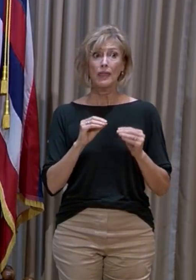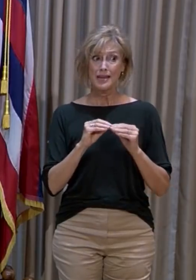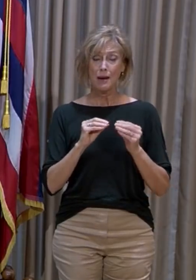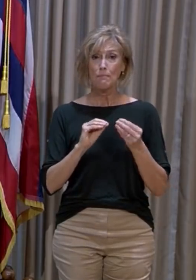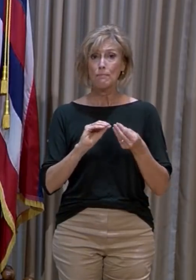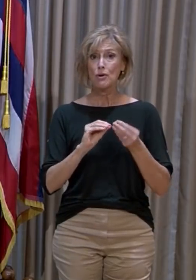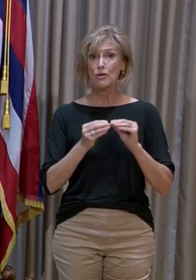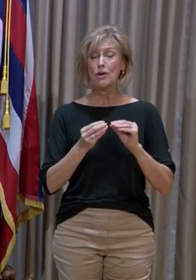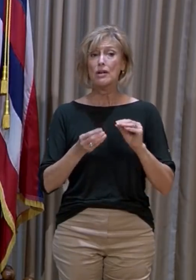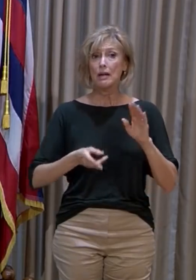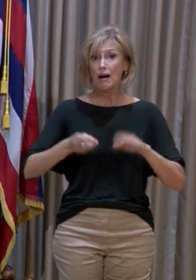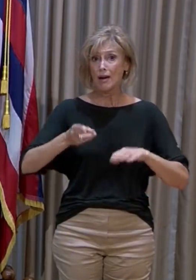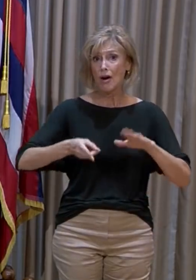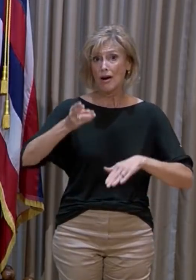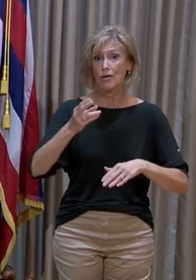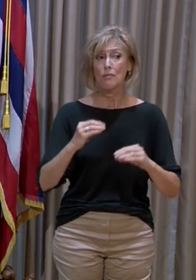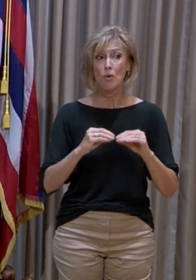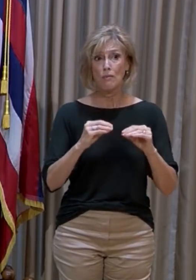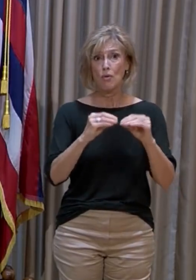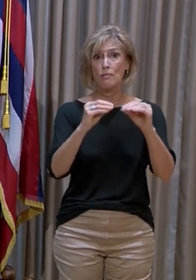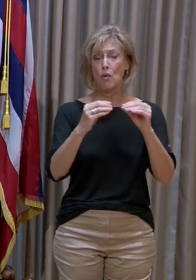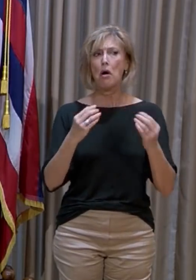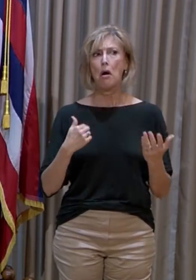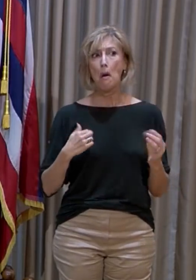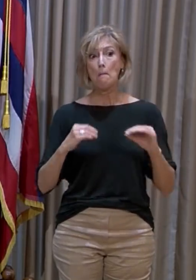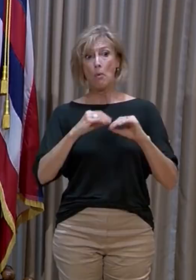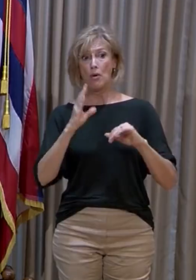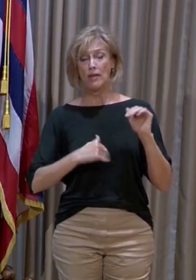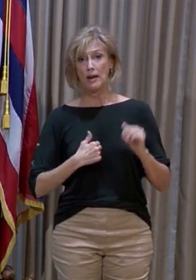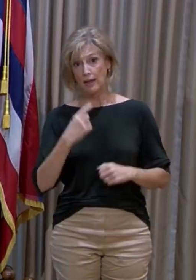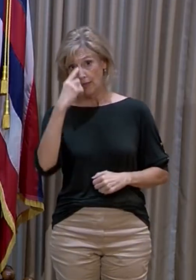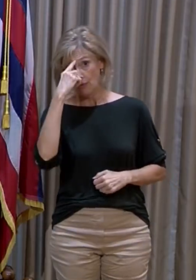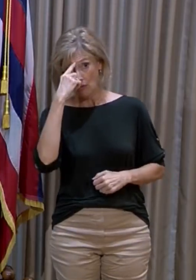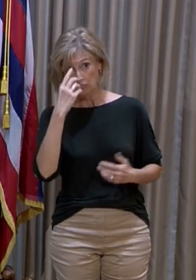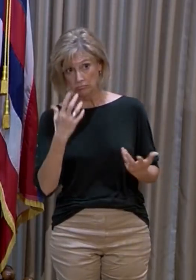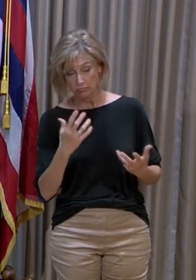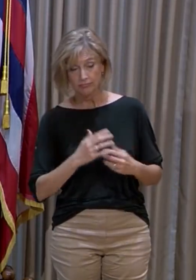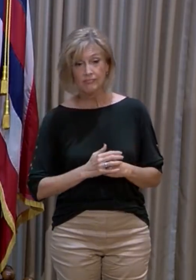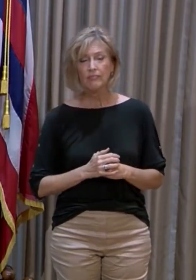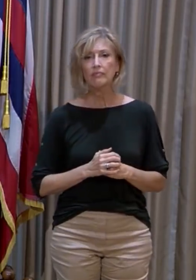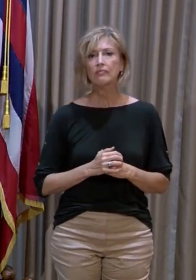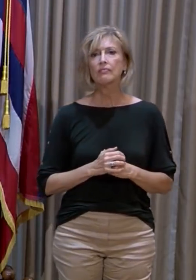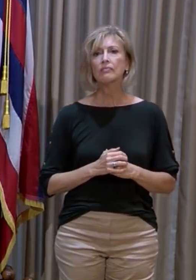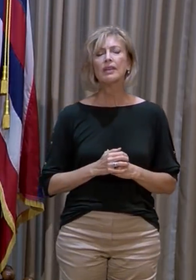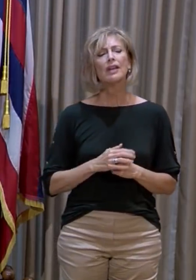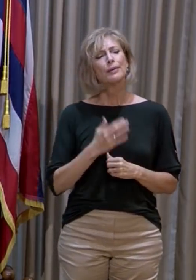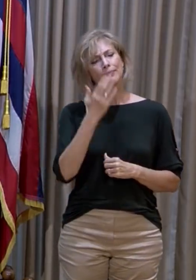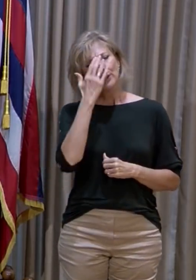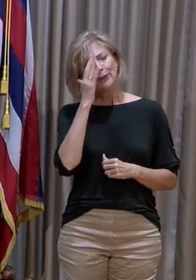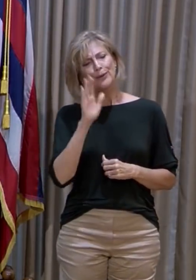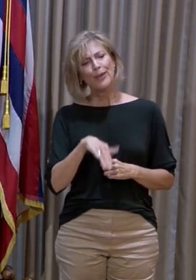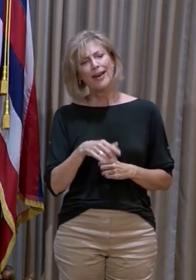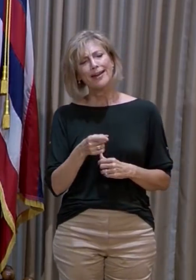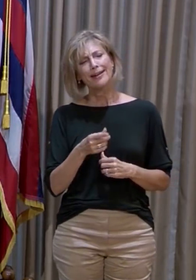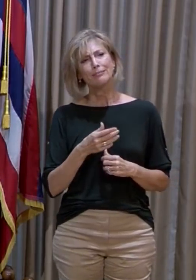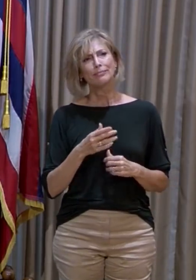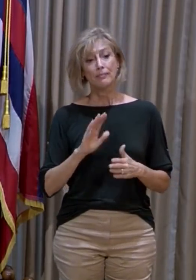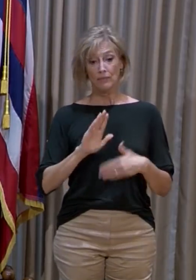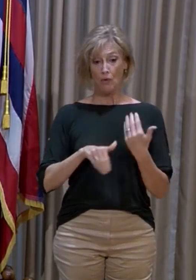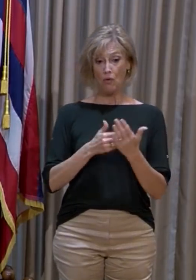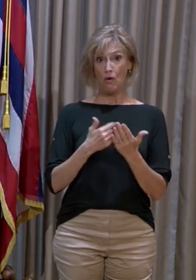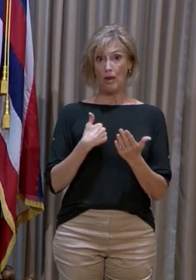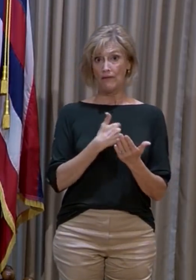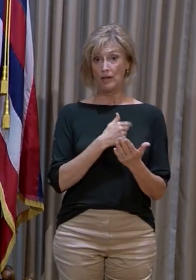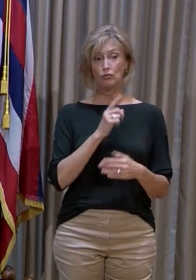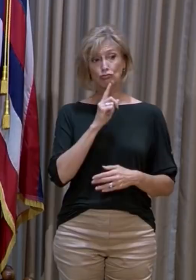than I thought it would be initially. So, you know, Daryl, I think all of us